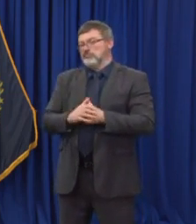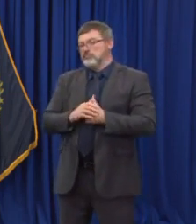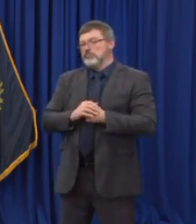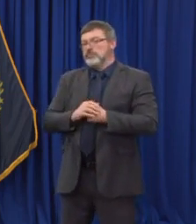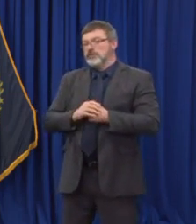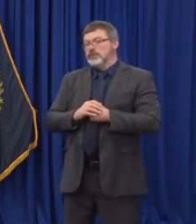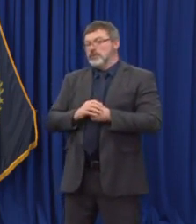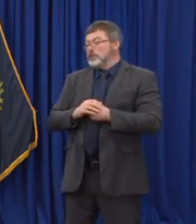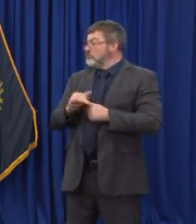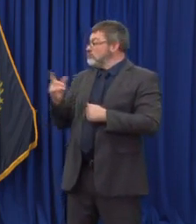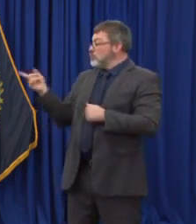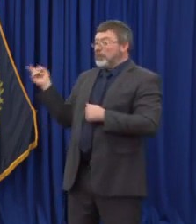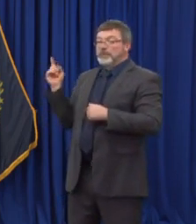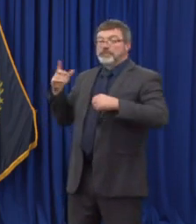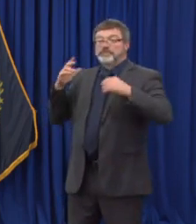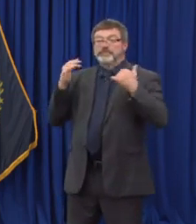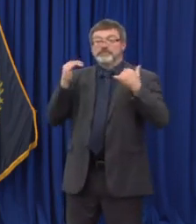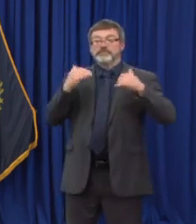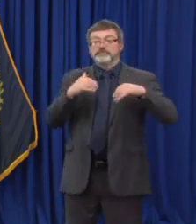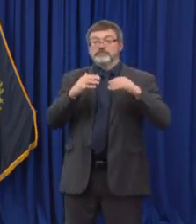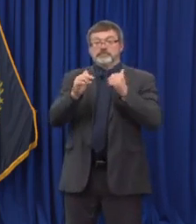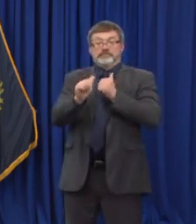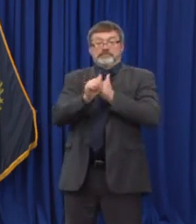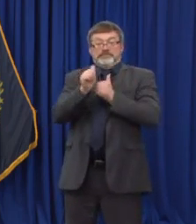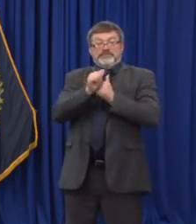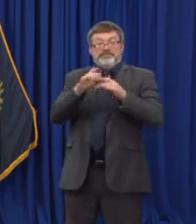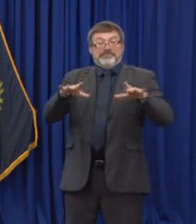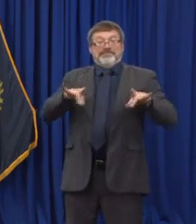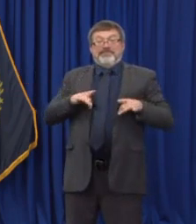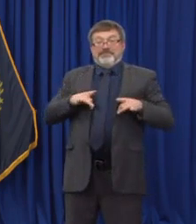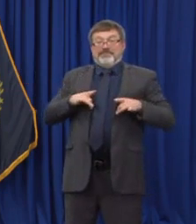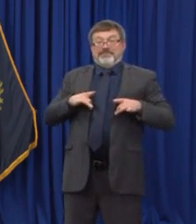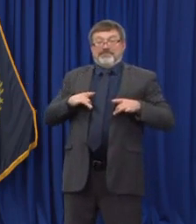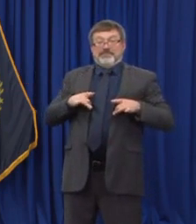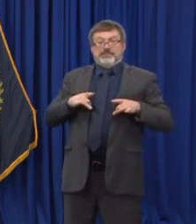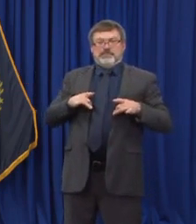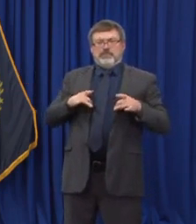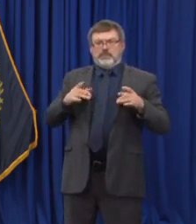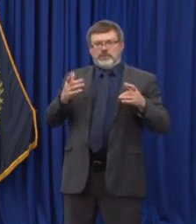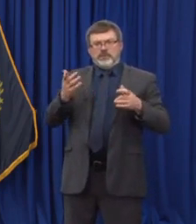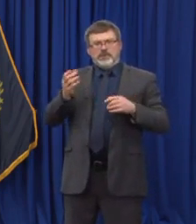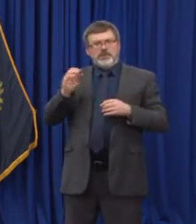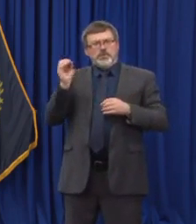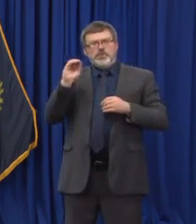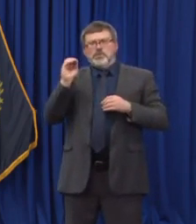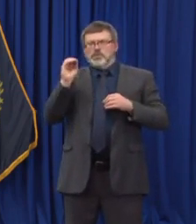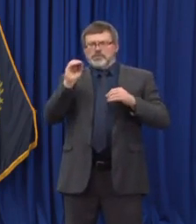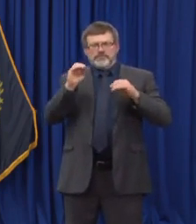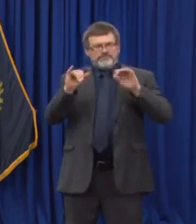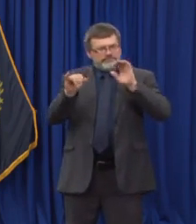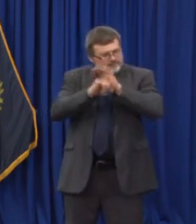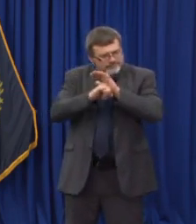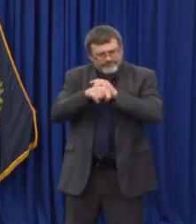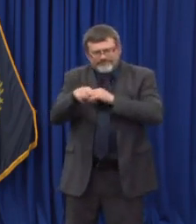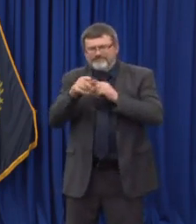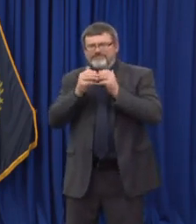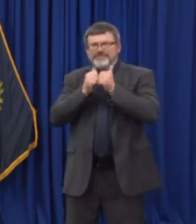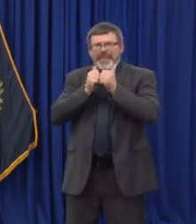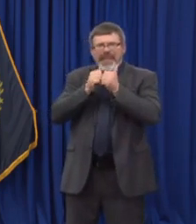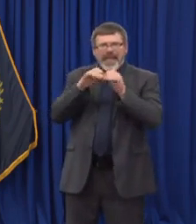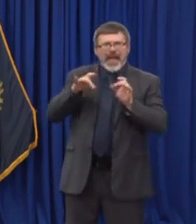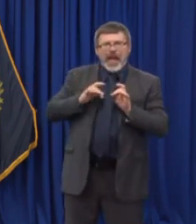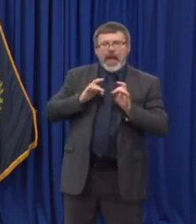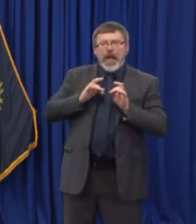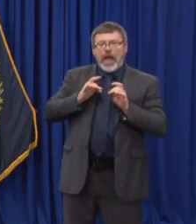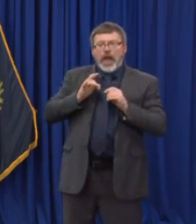proportion of people with COVID-19 who have not identified a specific risk factor one of the ones I've already mentioned travel being